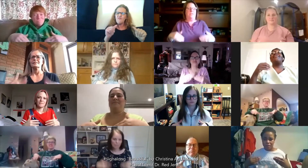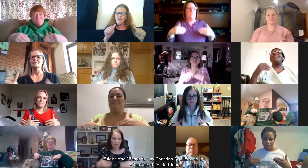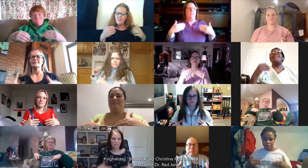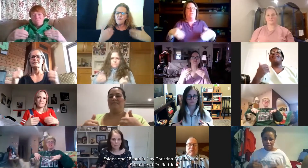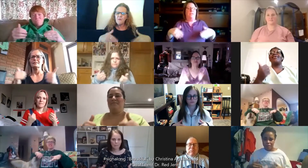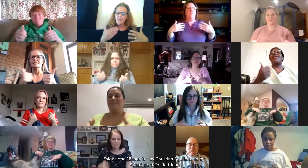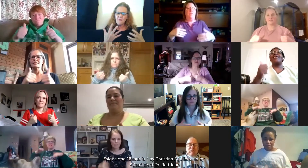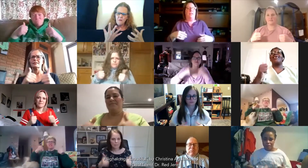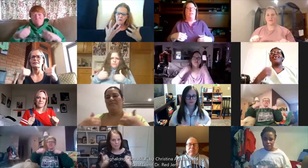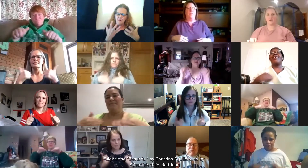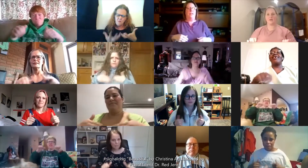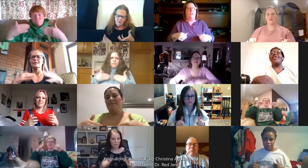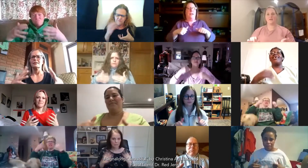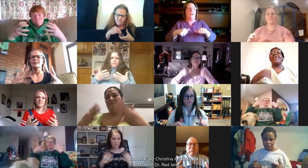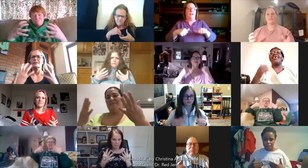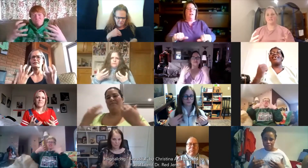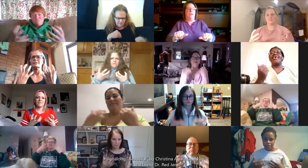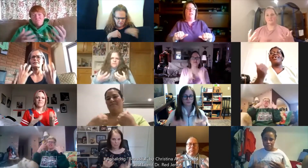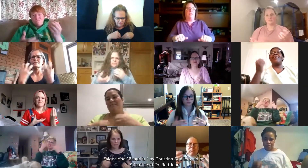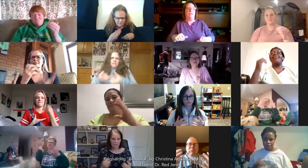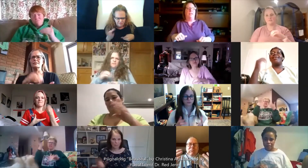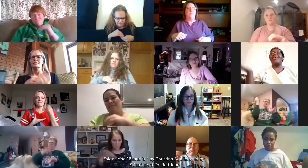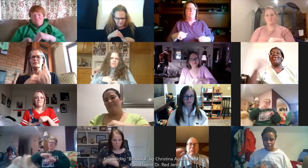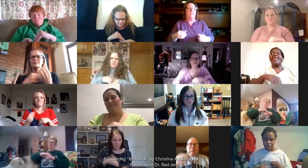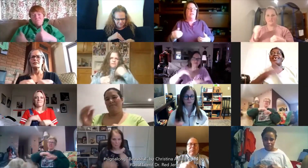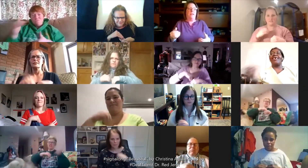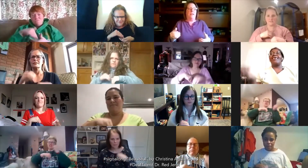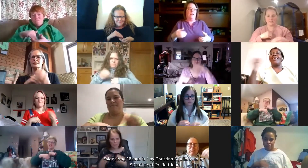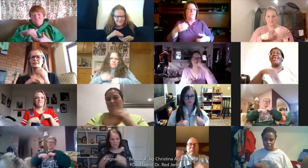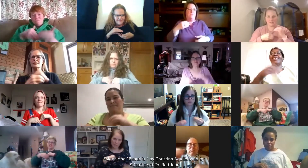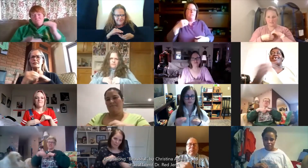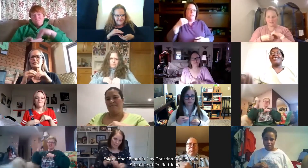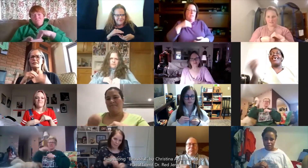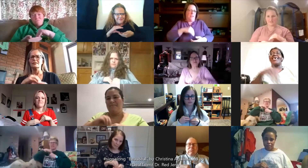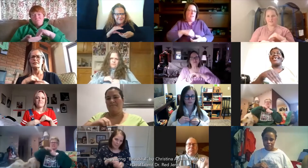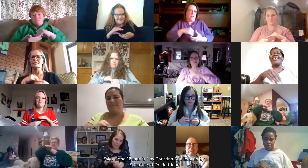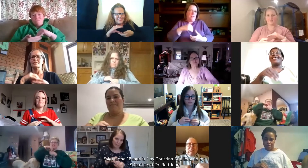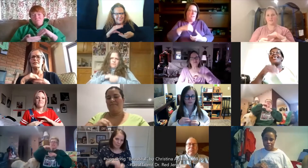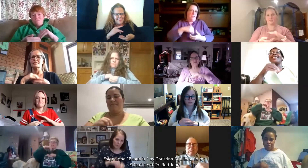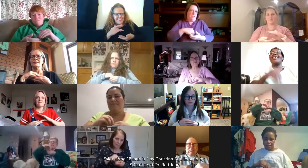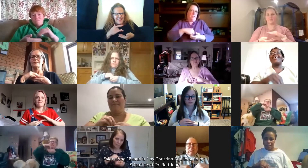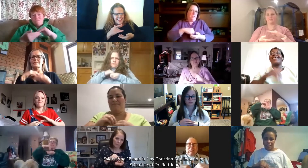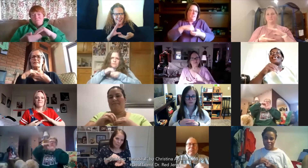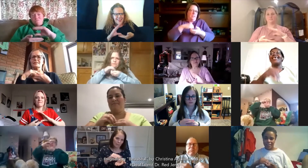no, so don't you me down Oh,